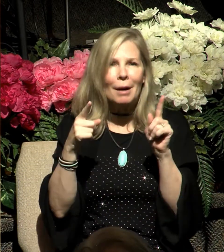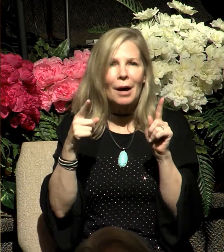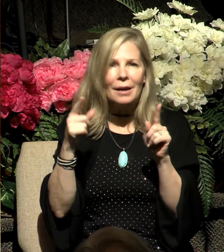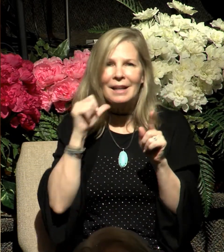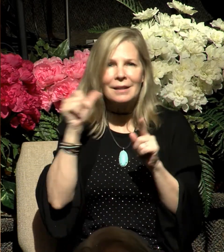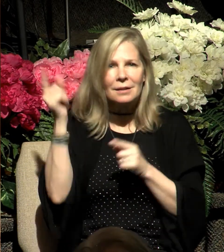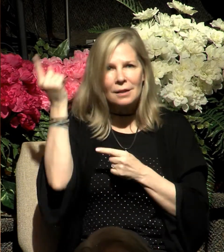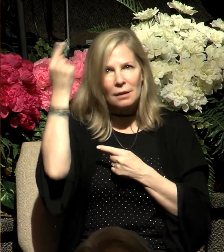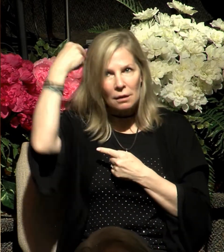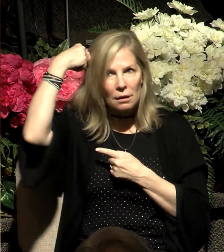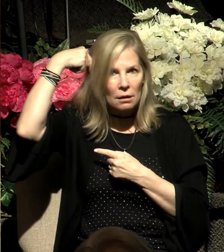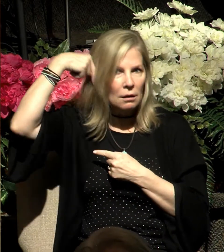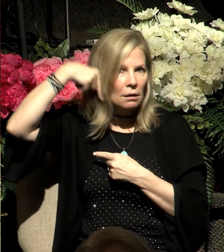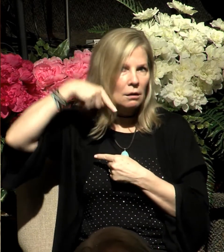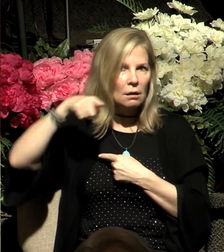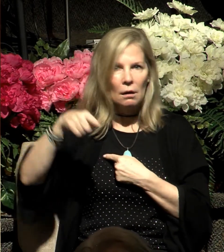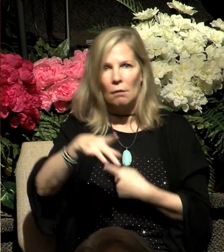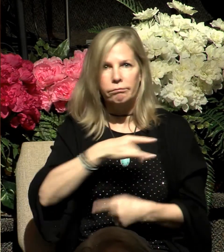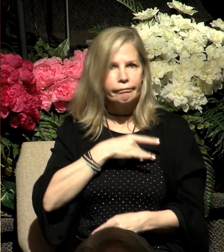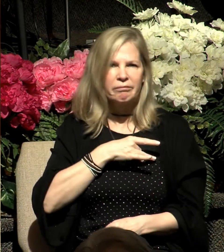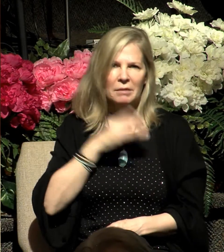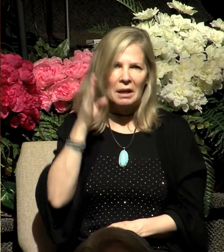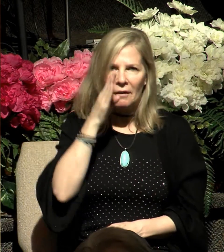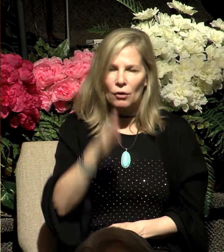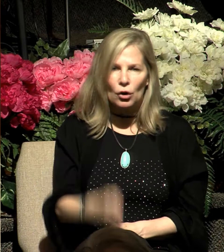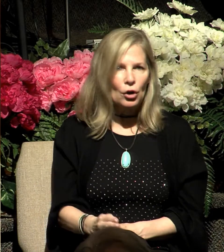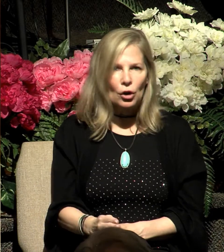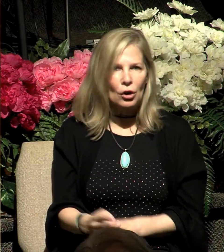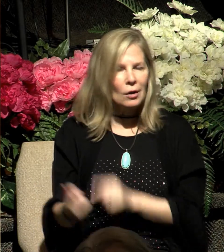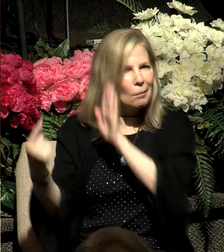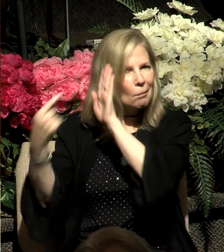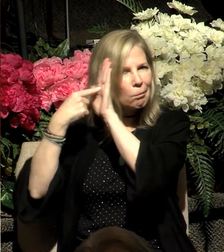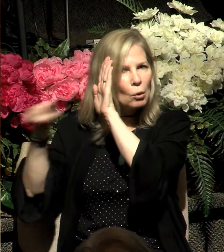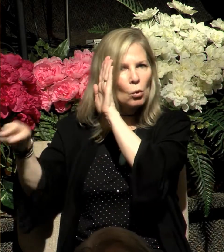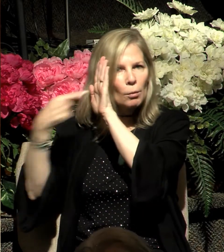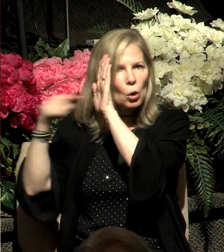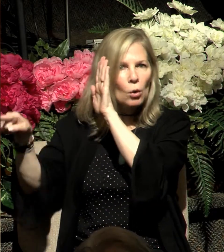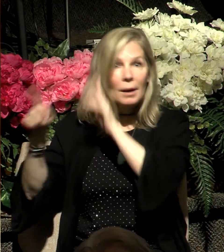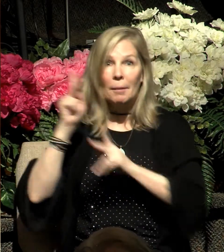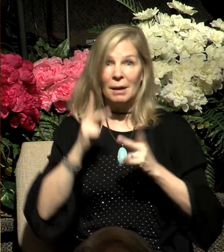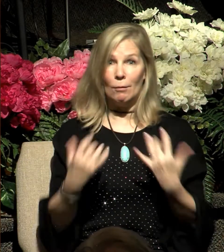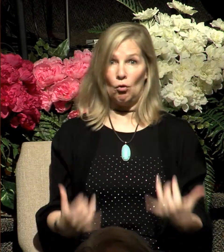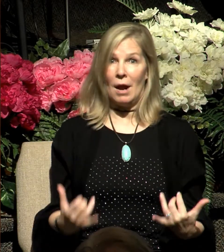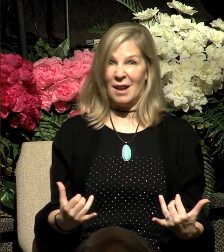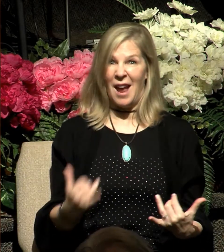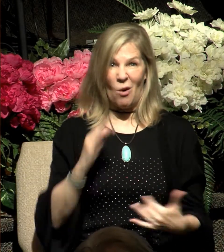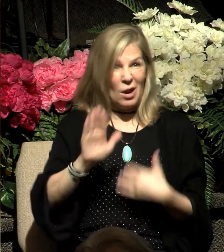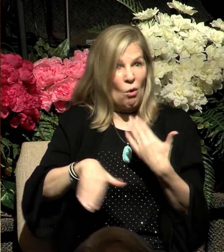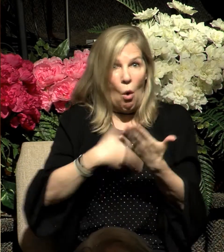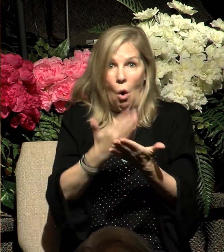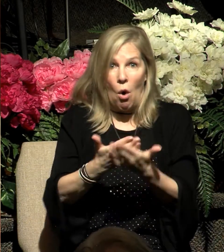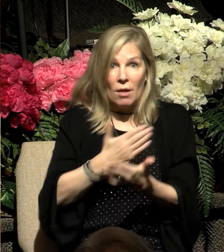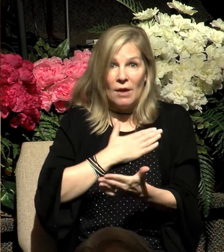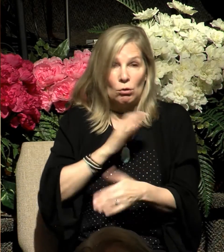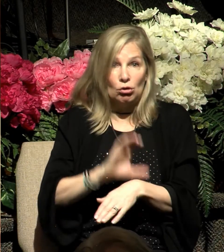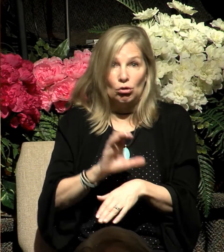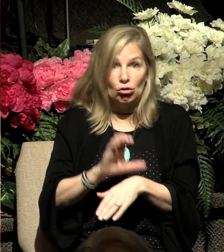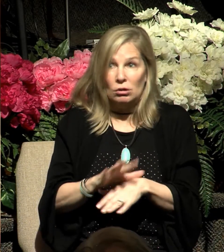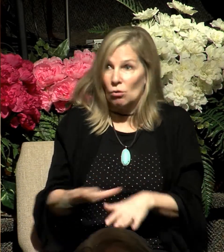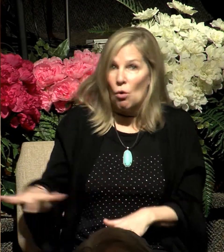past the outer canal of their ears. There are people like that right now in all our churches. Now, folks,